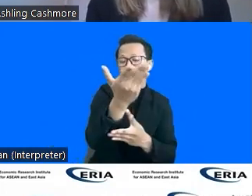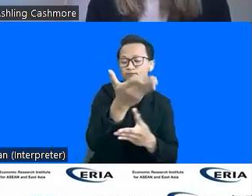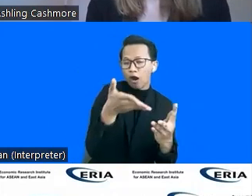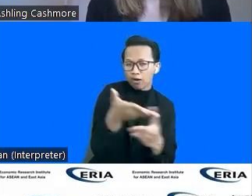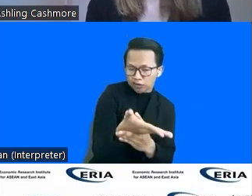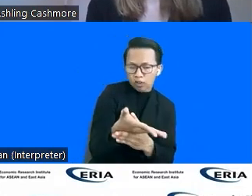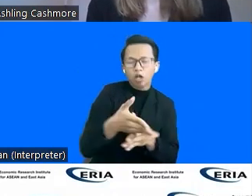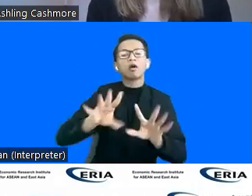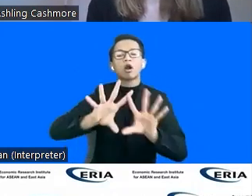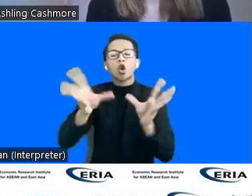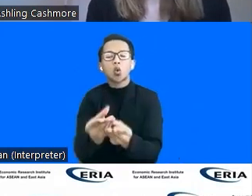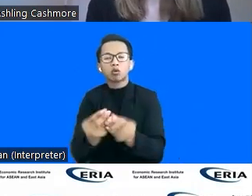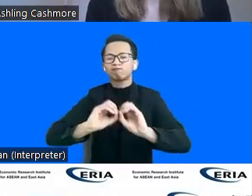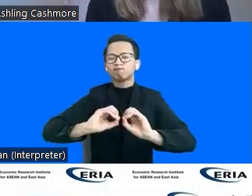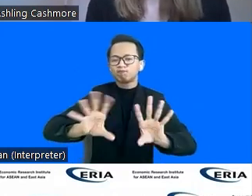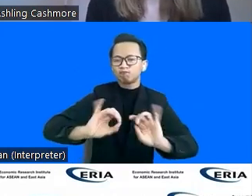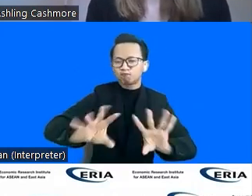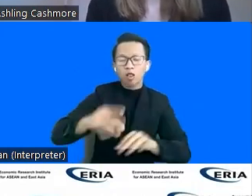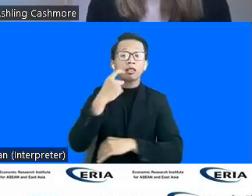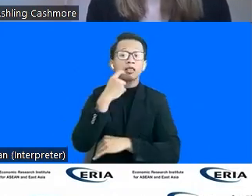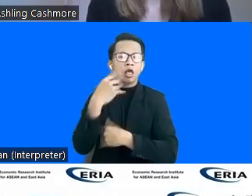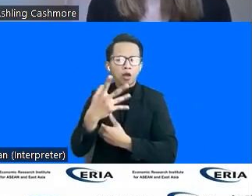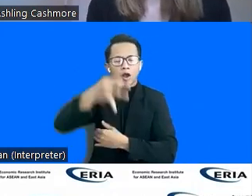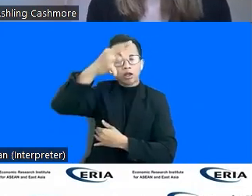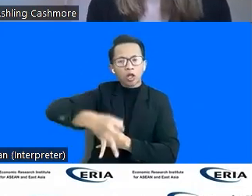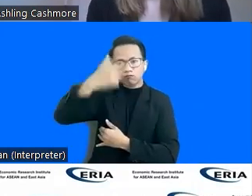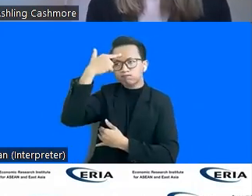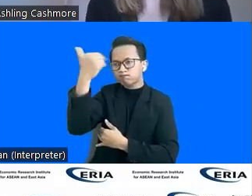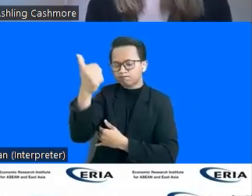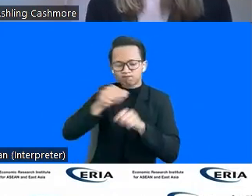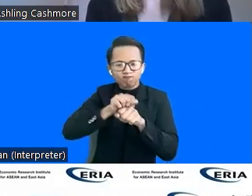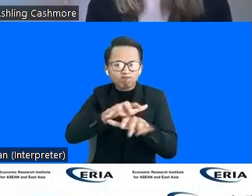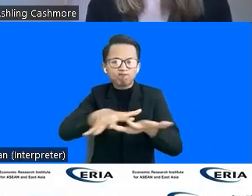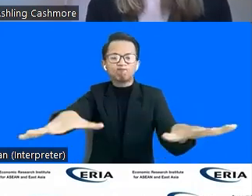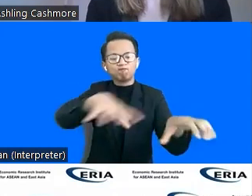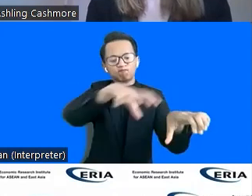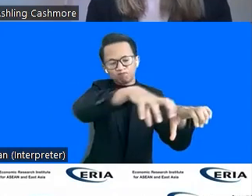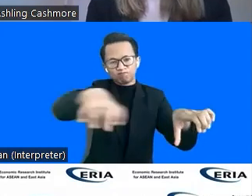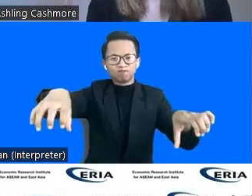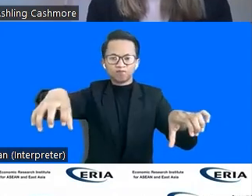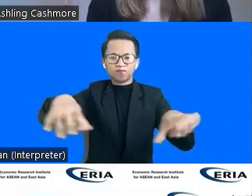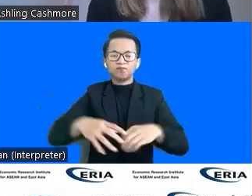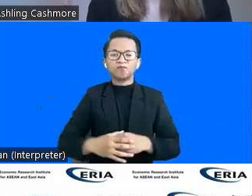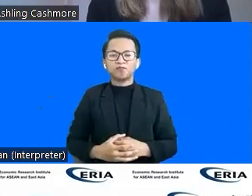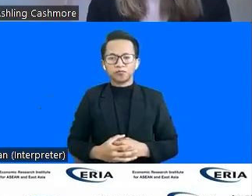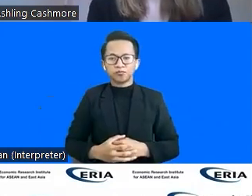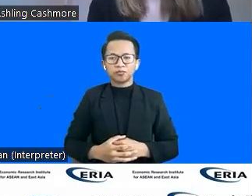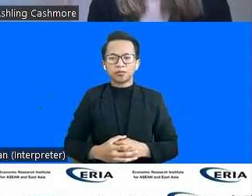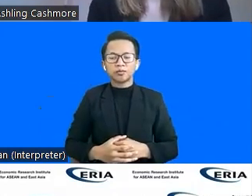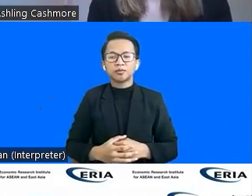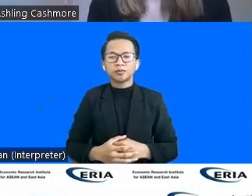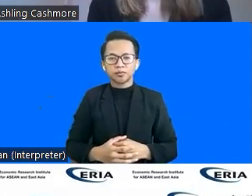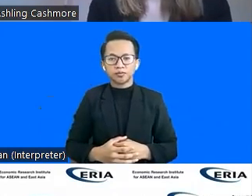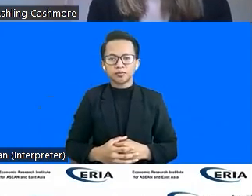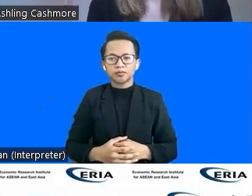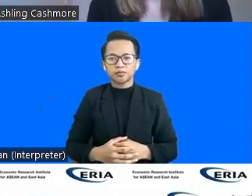environment and smart cities are high on the agenda across across the region. And sadly, include truly inclusive,